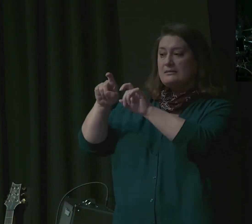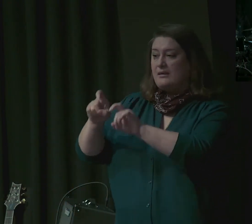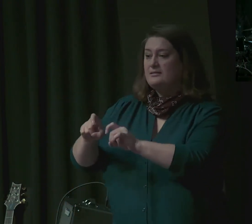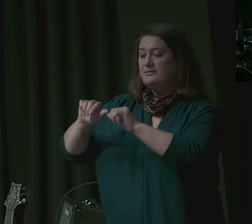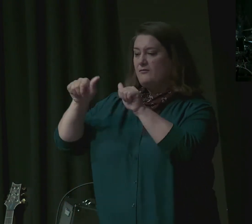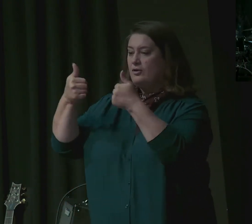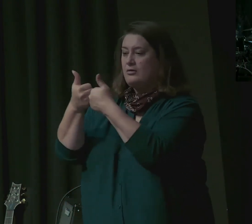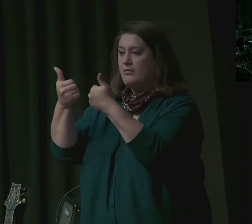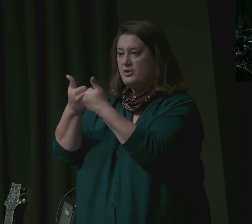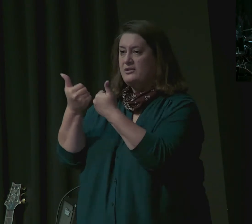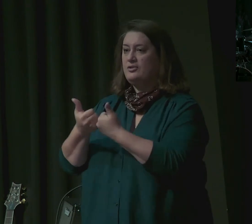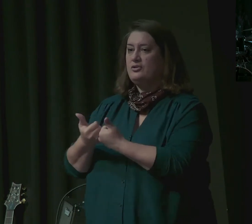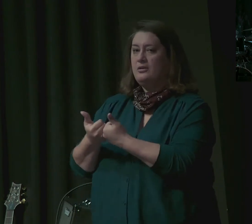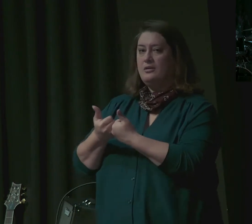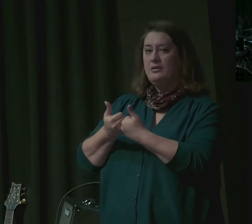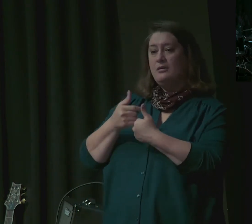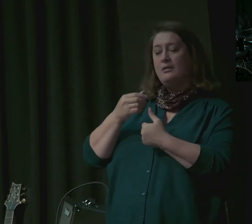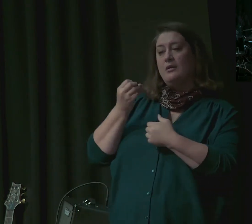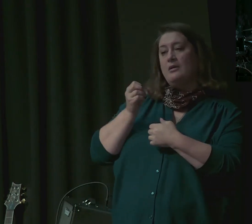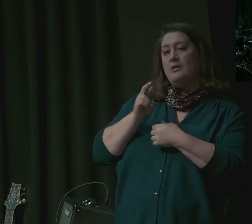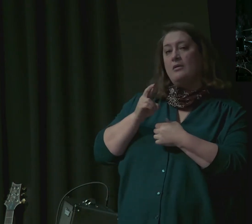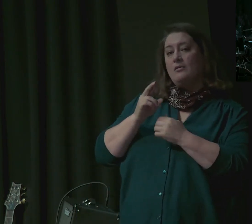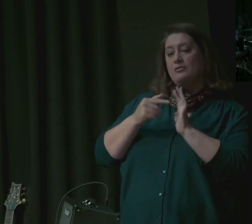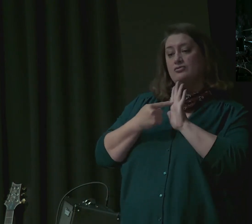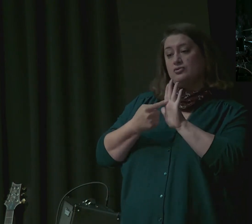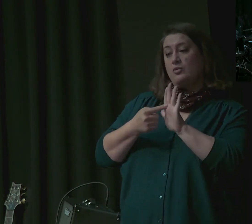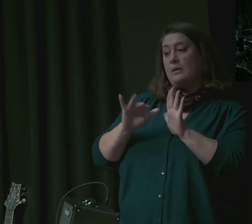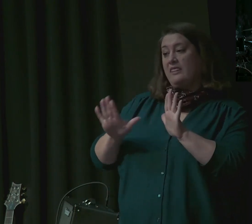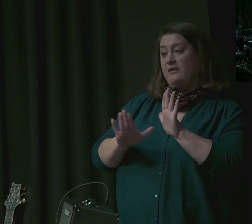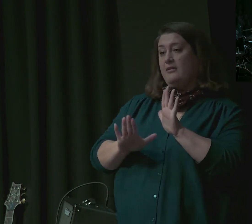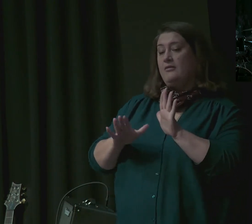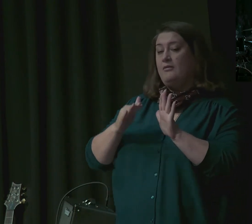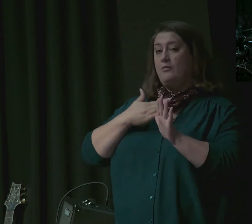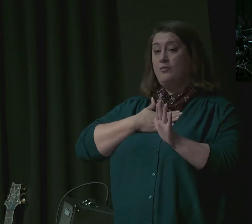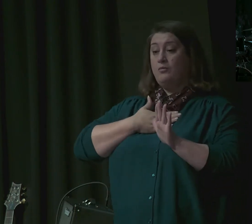Or an unwillingness to play what we call both sides of the ball. Play offense and defense.